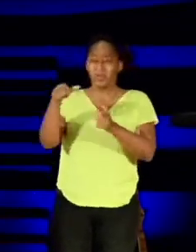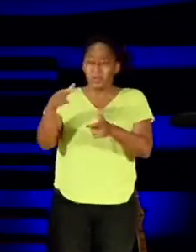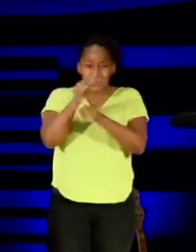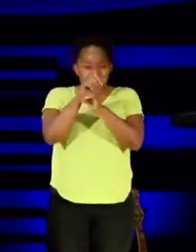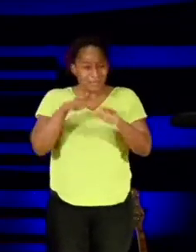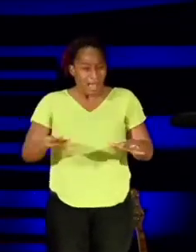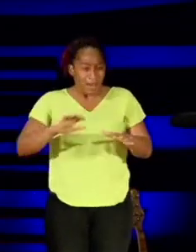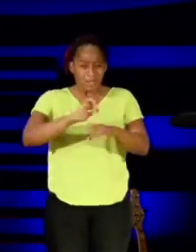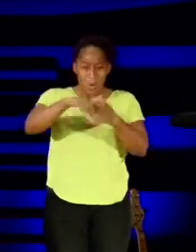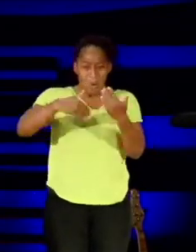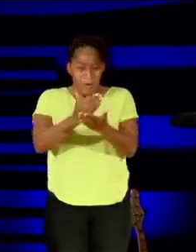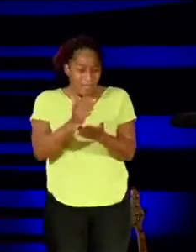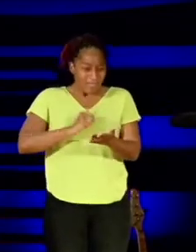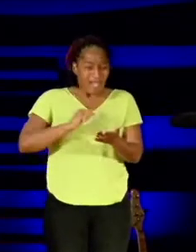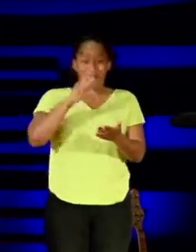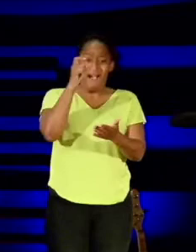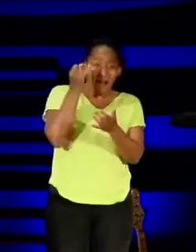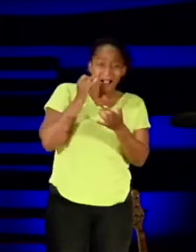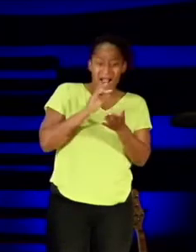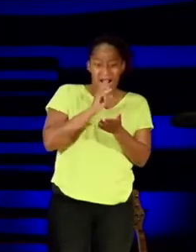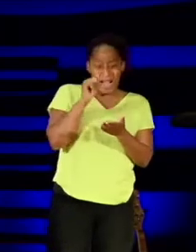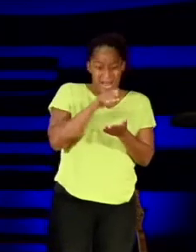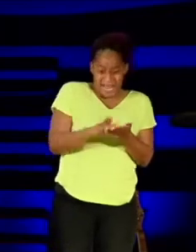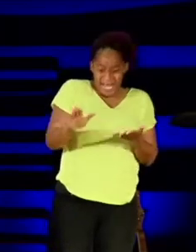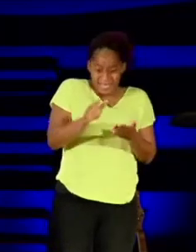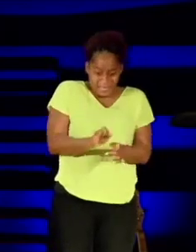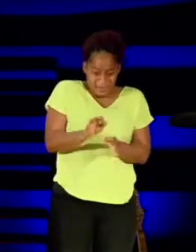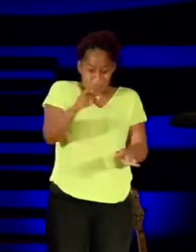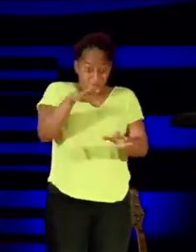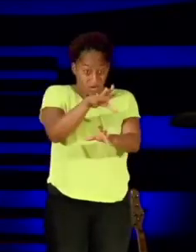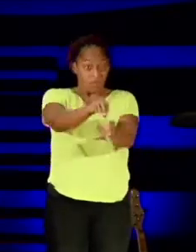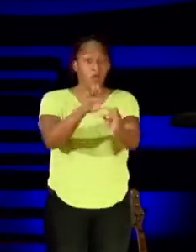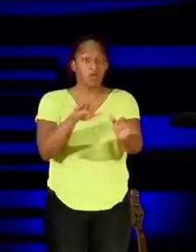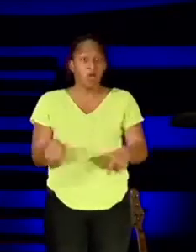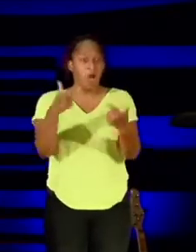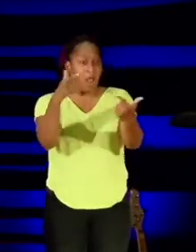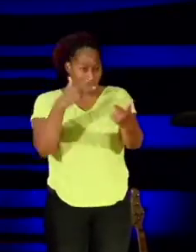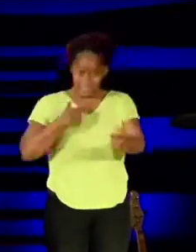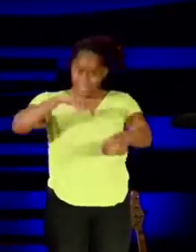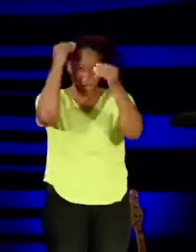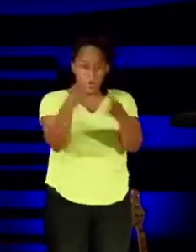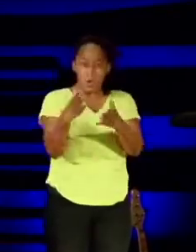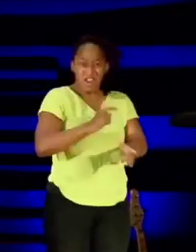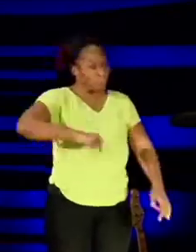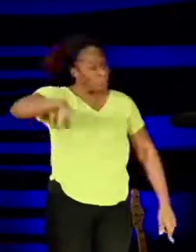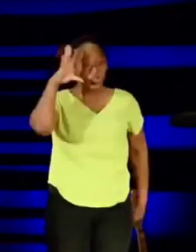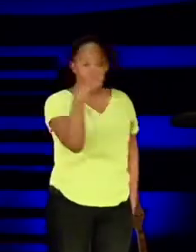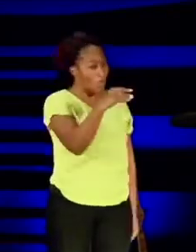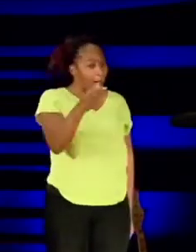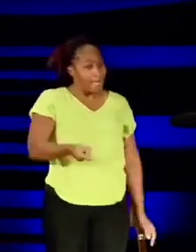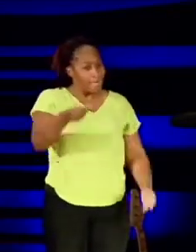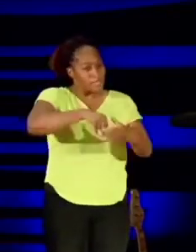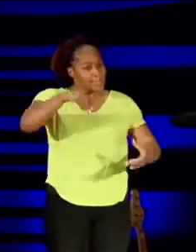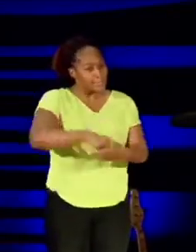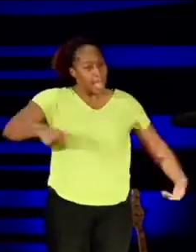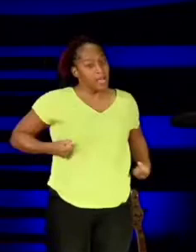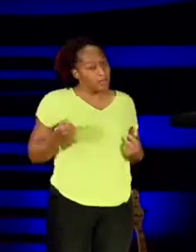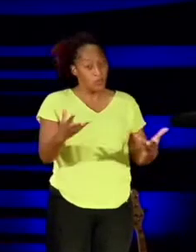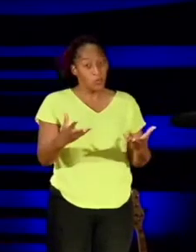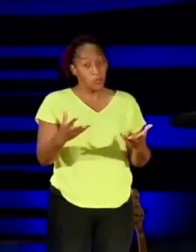unclean spirit in your life and tell you, here we go, there's another shut up inside of you.